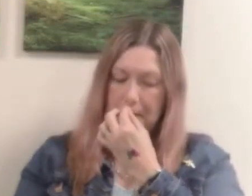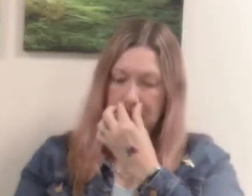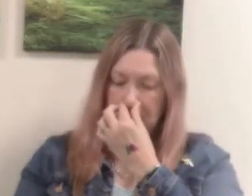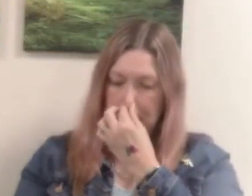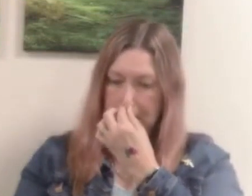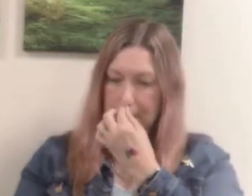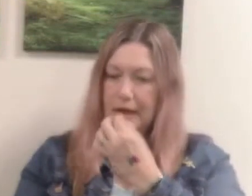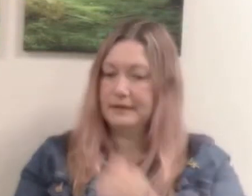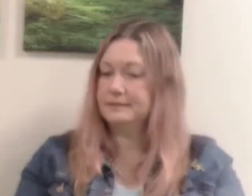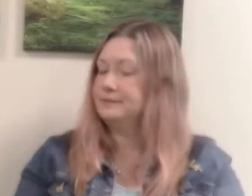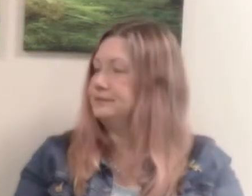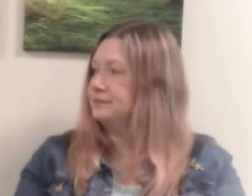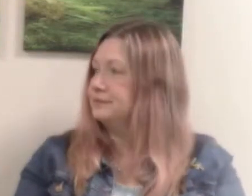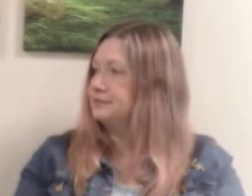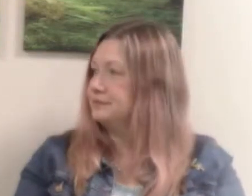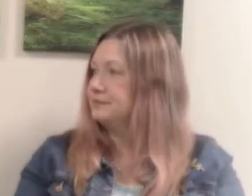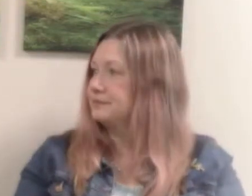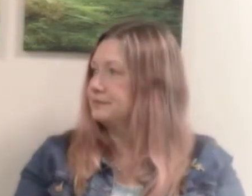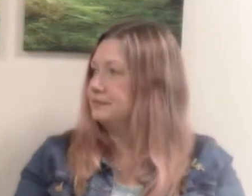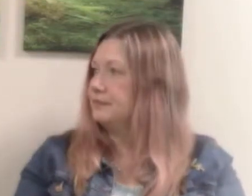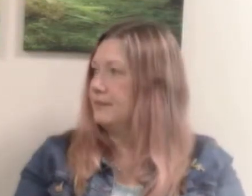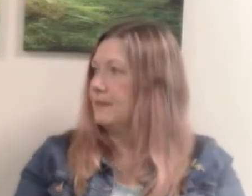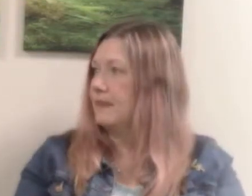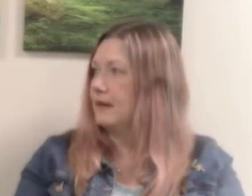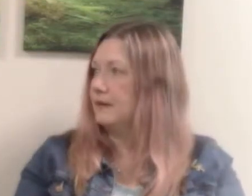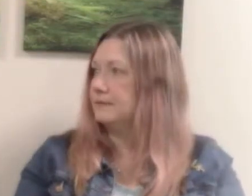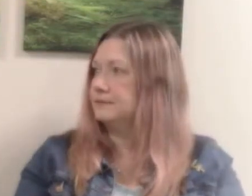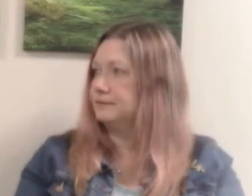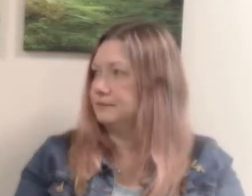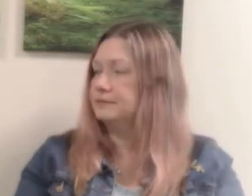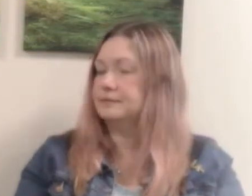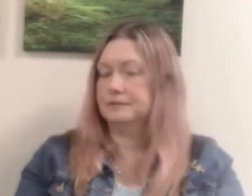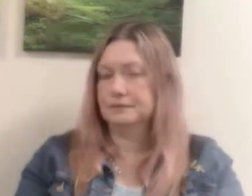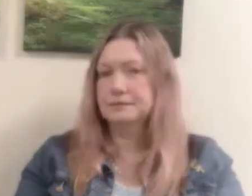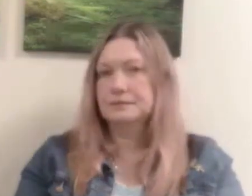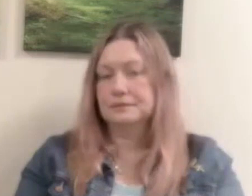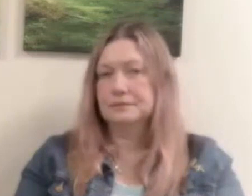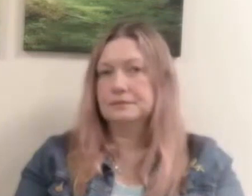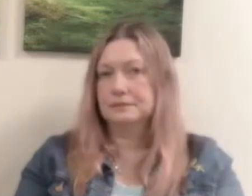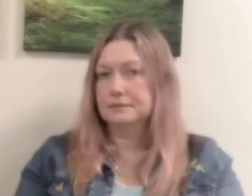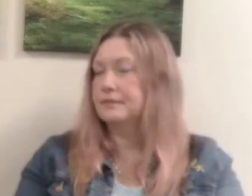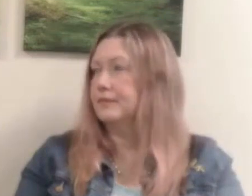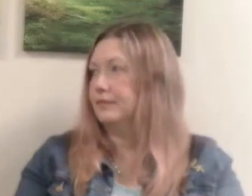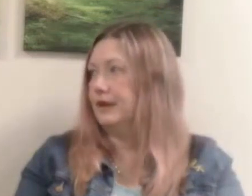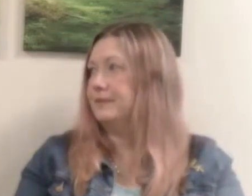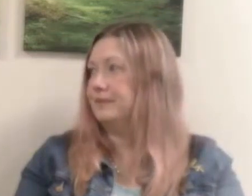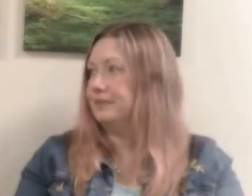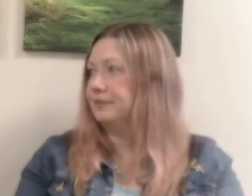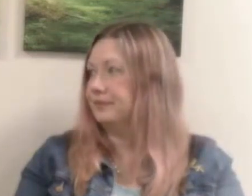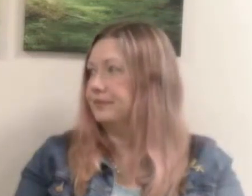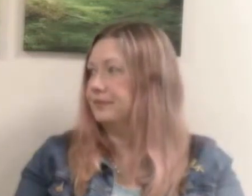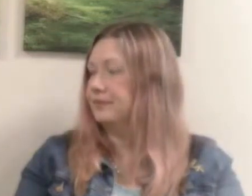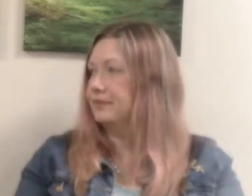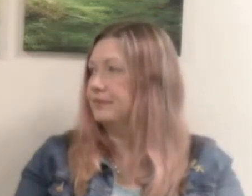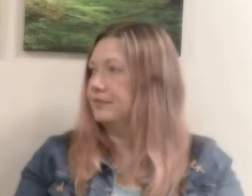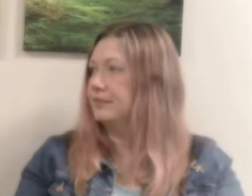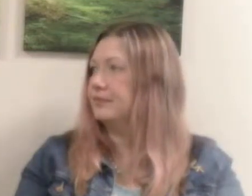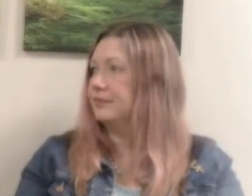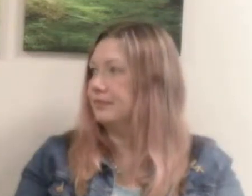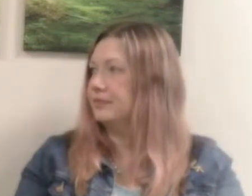make in our life is um is this turn turn to jesus yeah and that is if we start to do that more